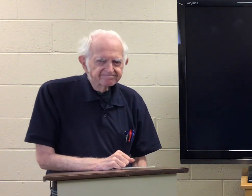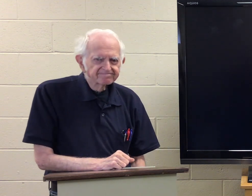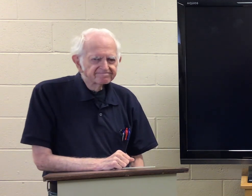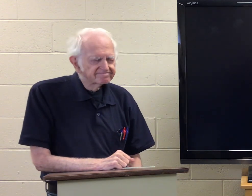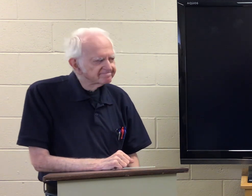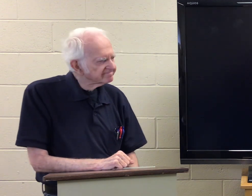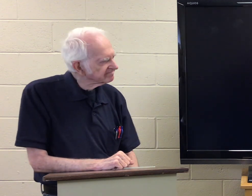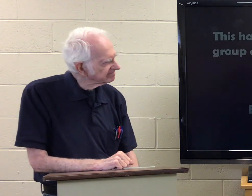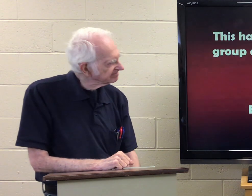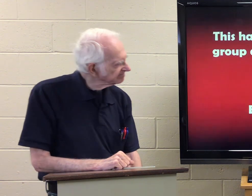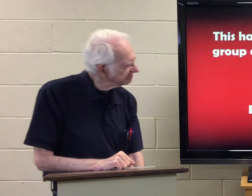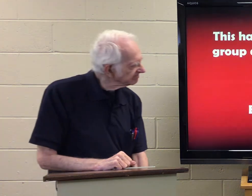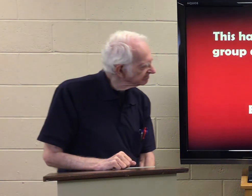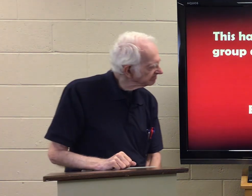Amen. Amen.